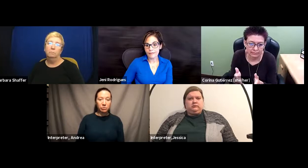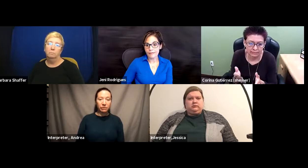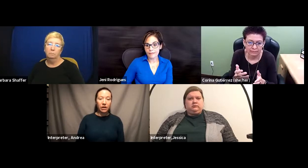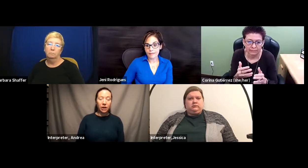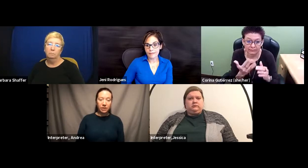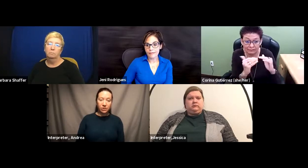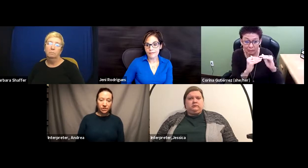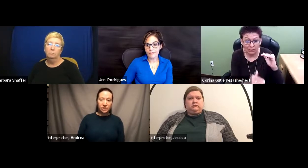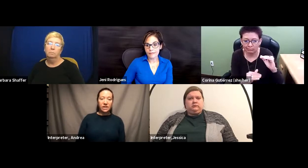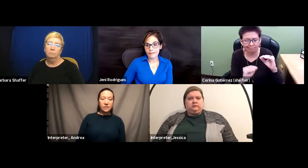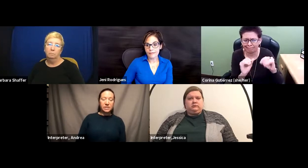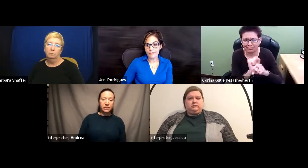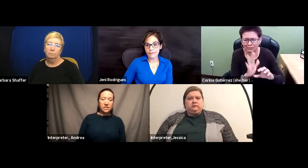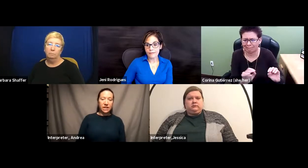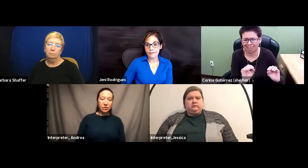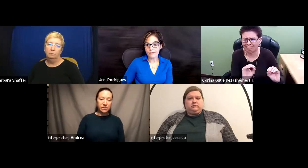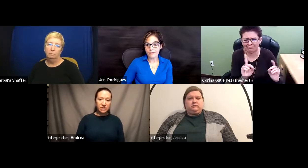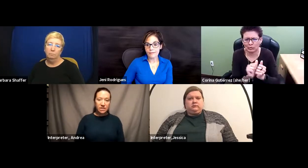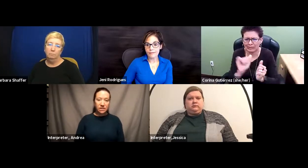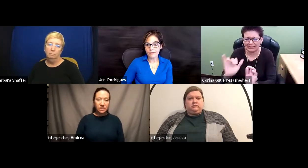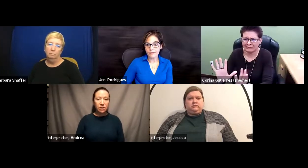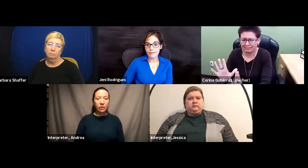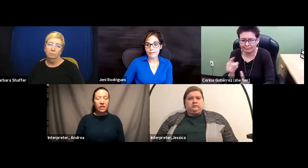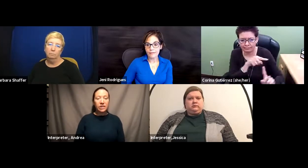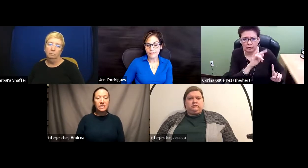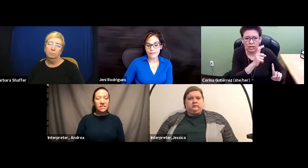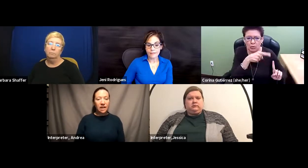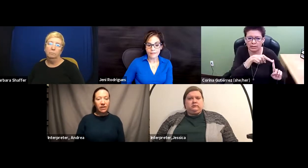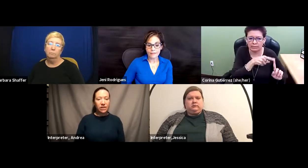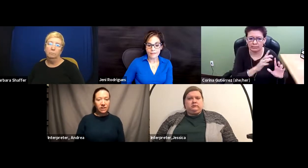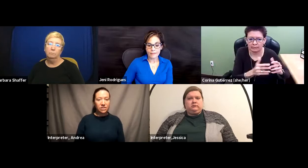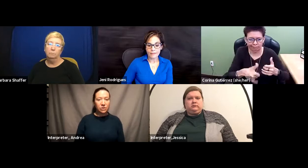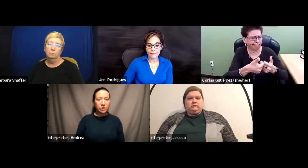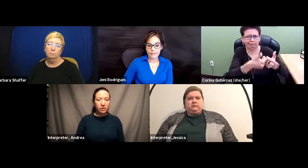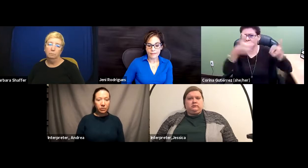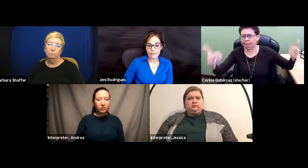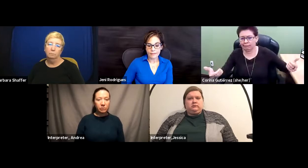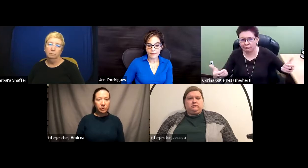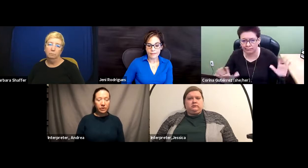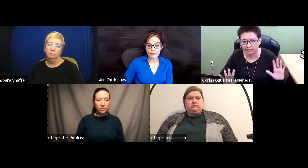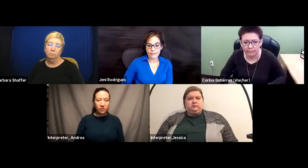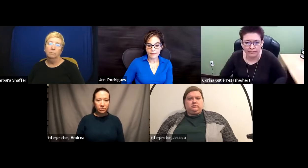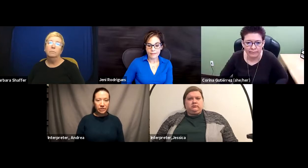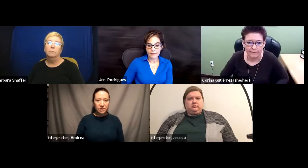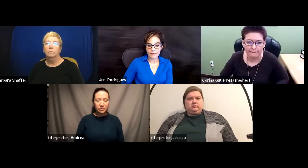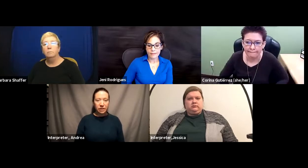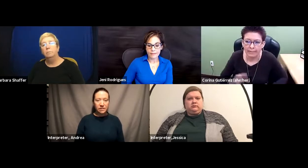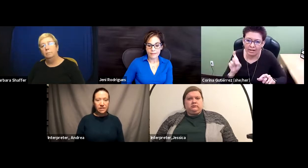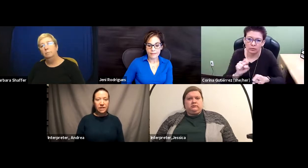to provide accommodations specific to that person's needs. So it doesn't have anything to do with the number of employees within your business because that's